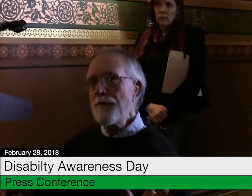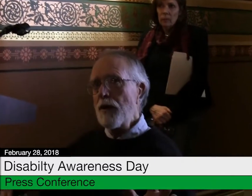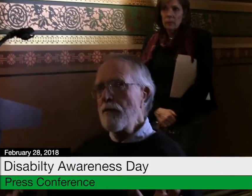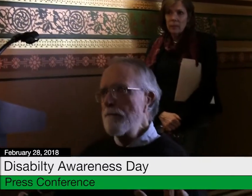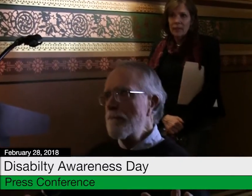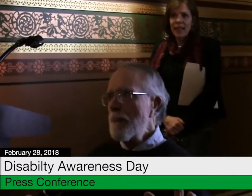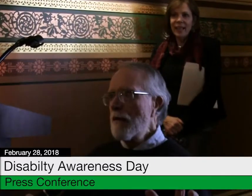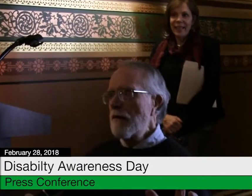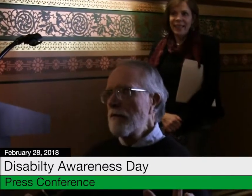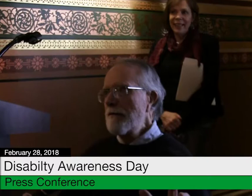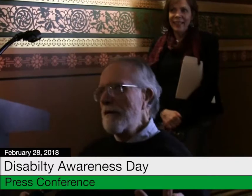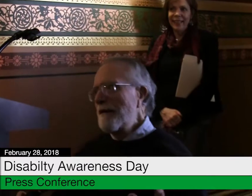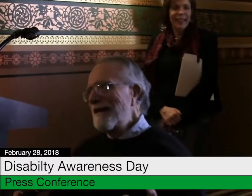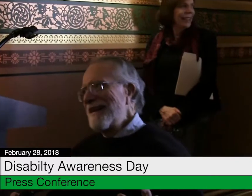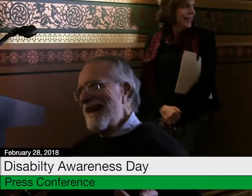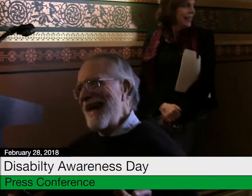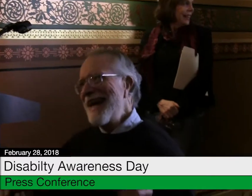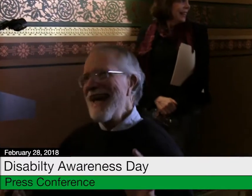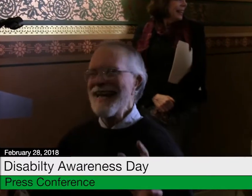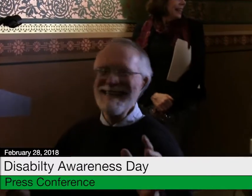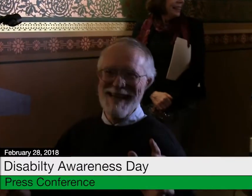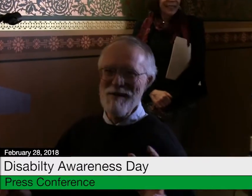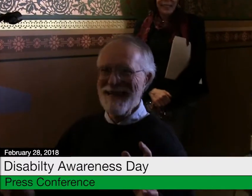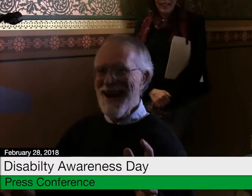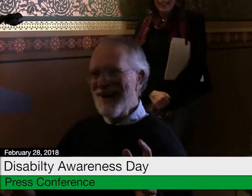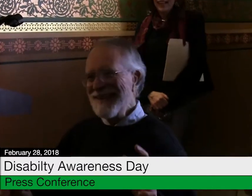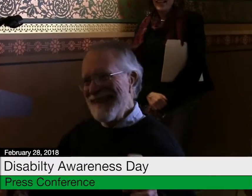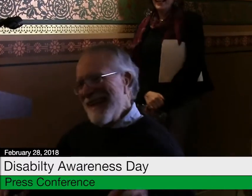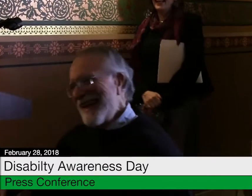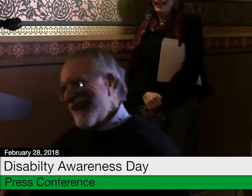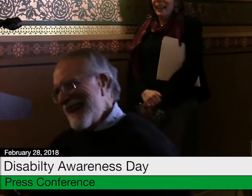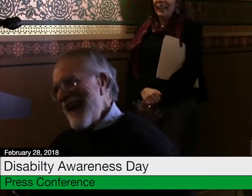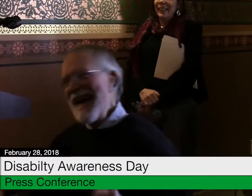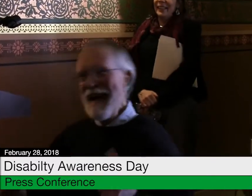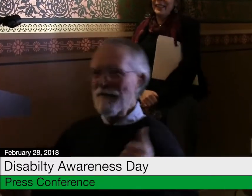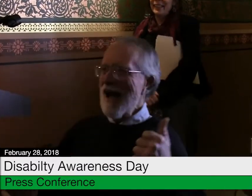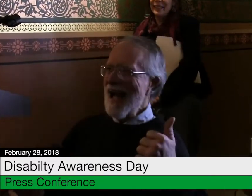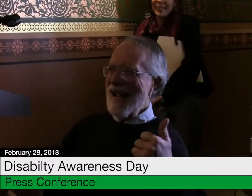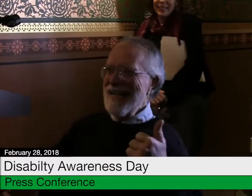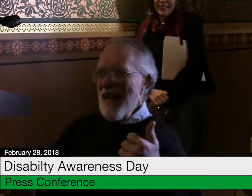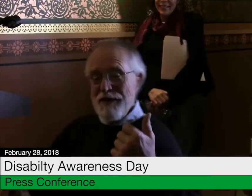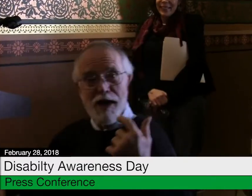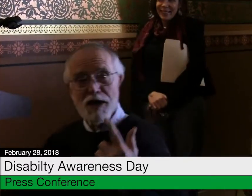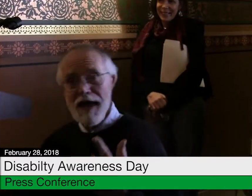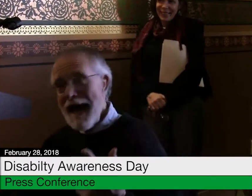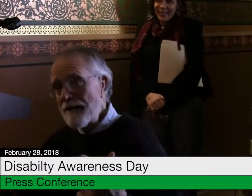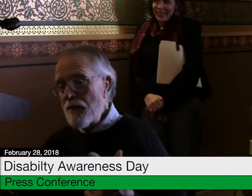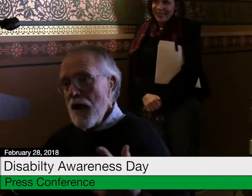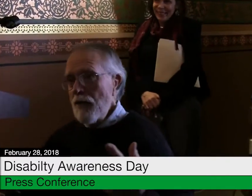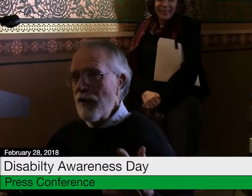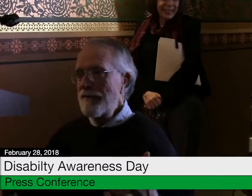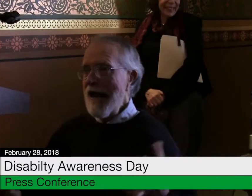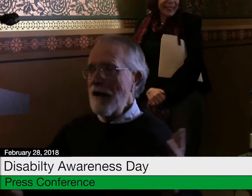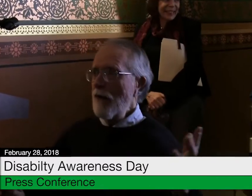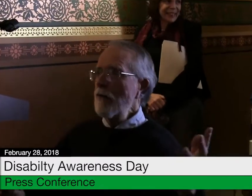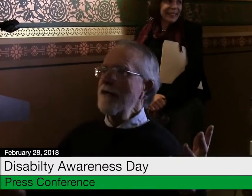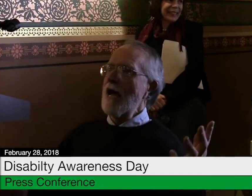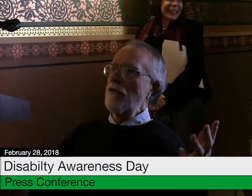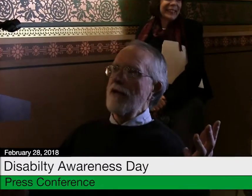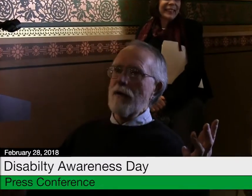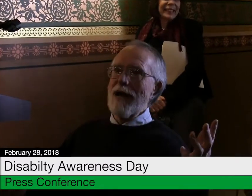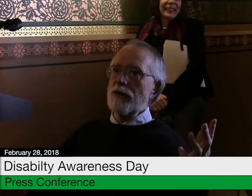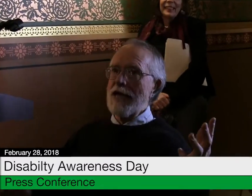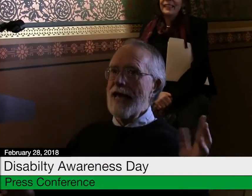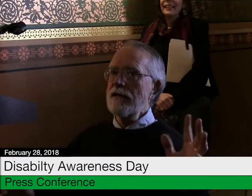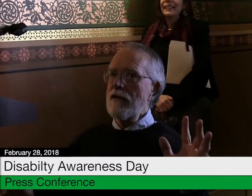These people, hey, hey, here we go, NFI, there's a lot of them. We've got, what do